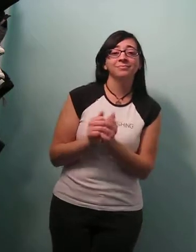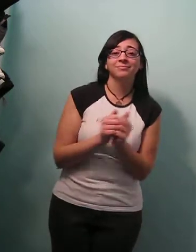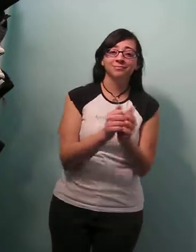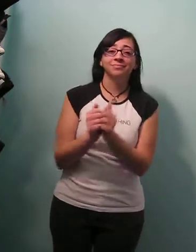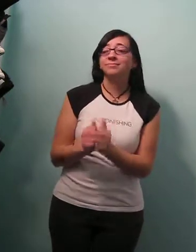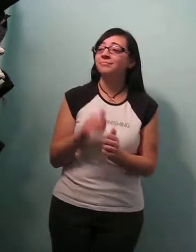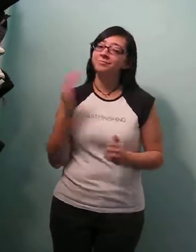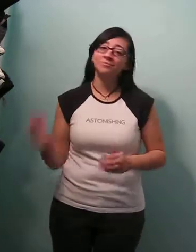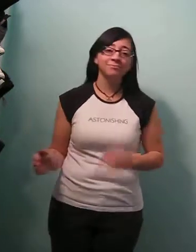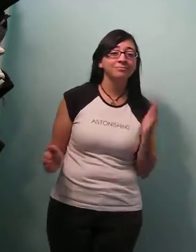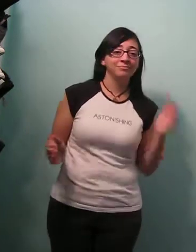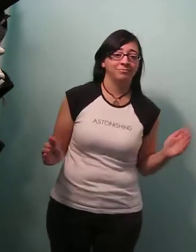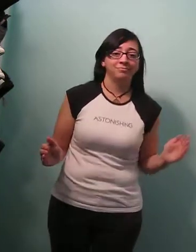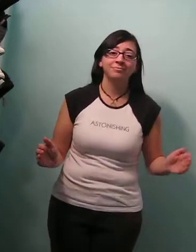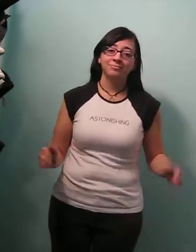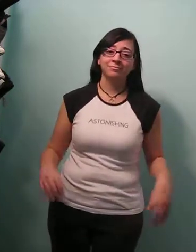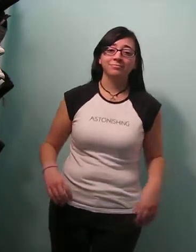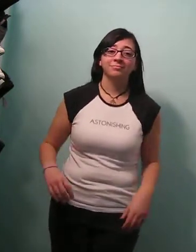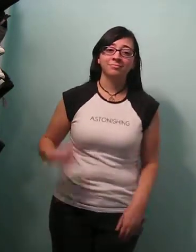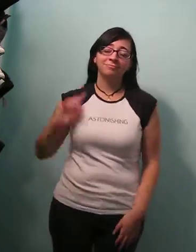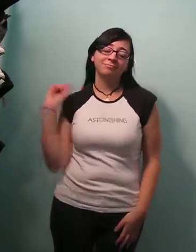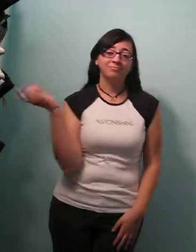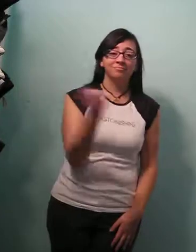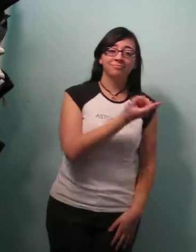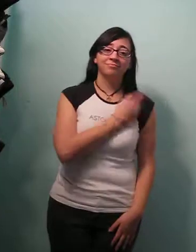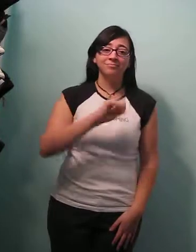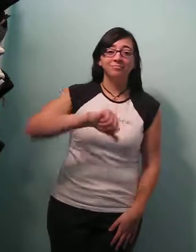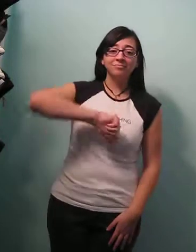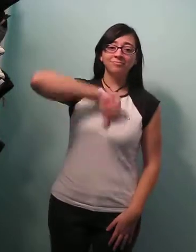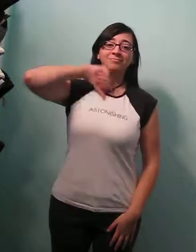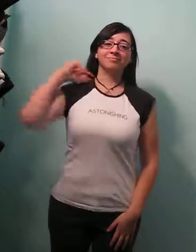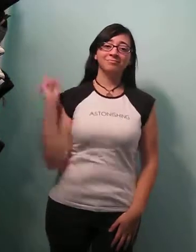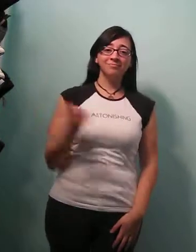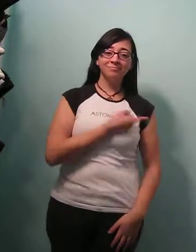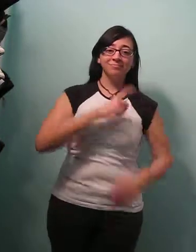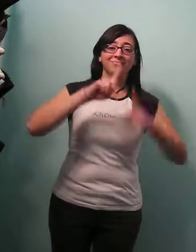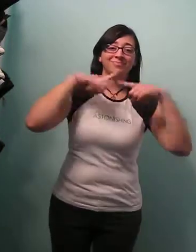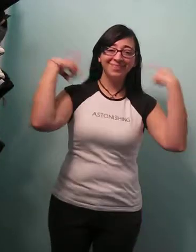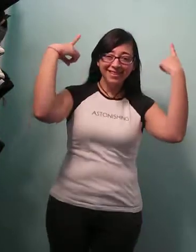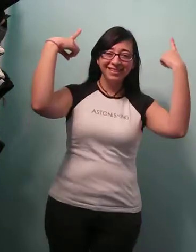side, standing tall and smiling wide.